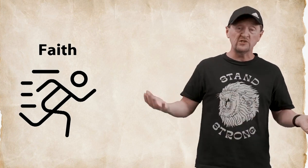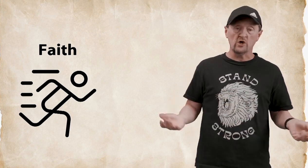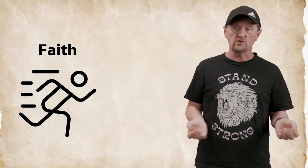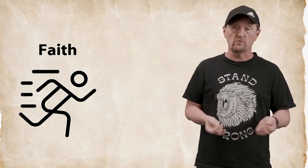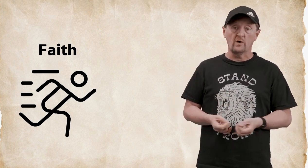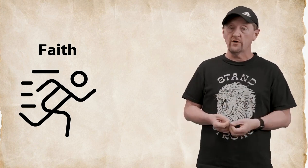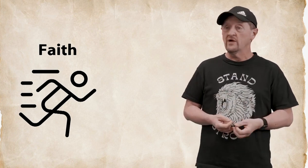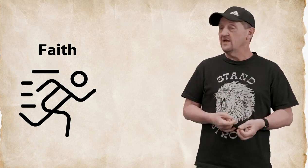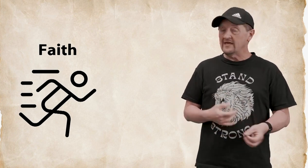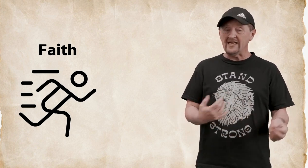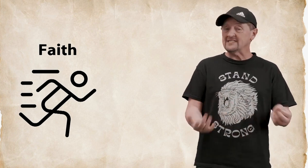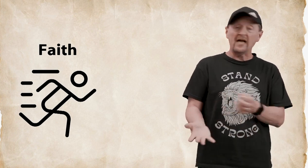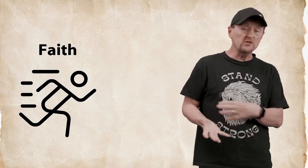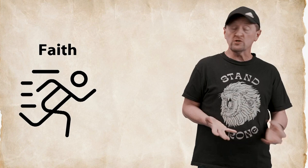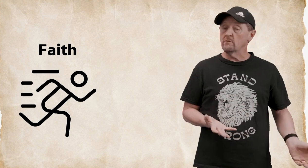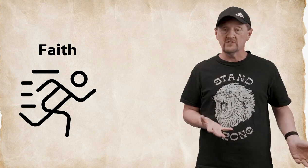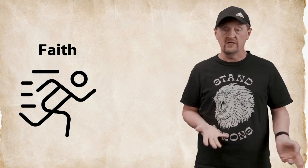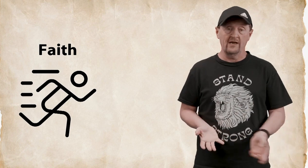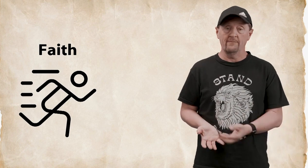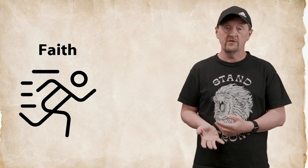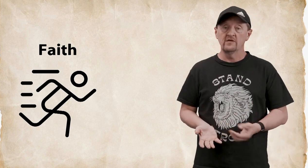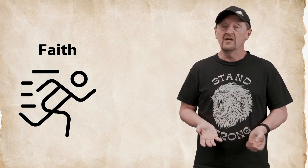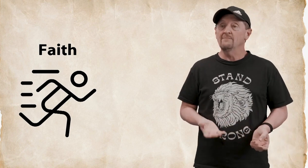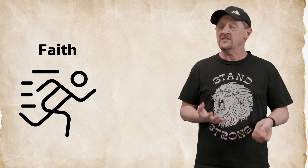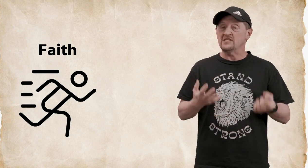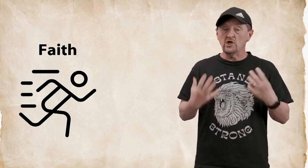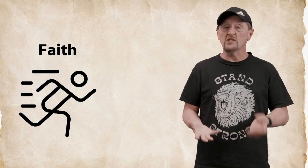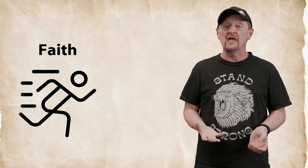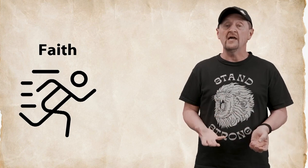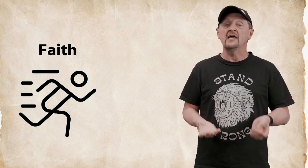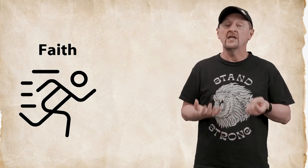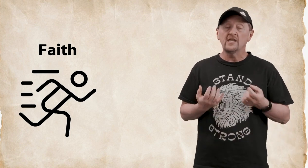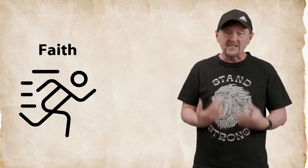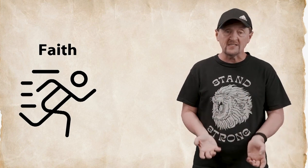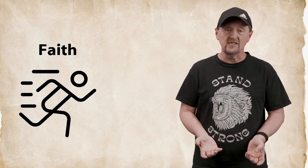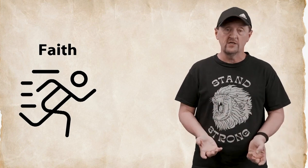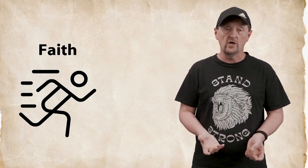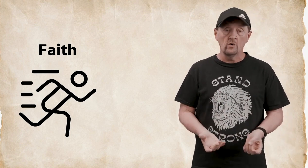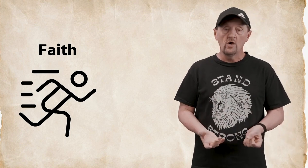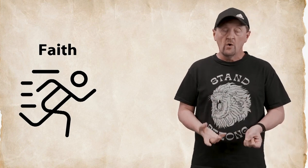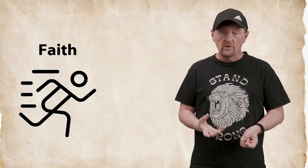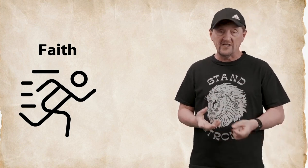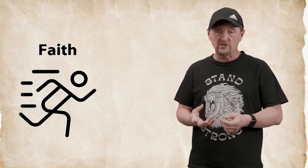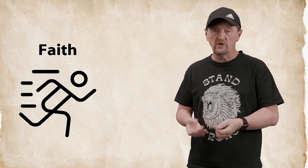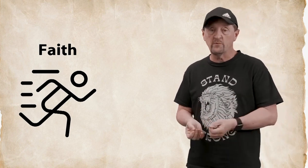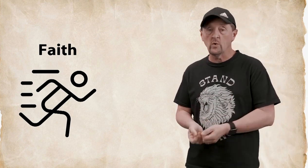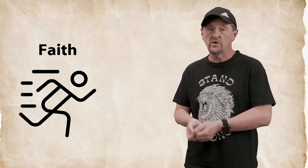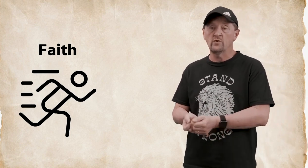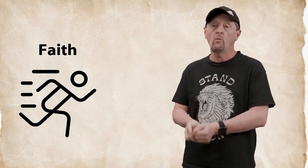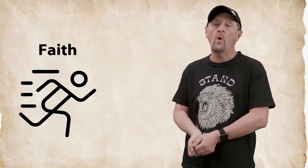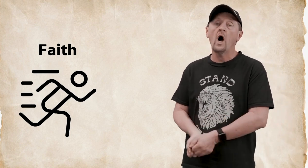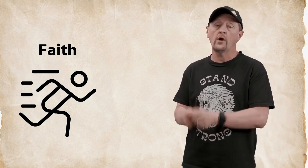jars with water not exactly sure what was going to happen but they took that and then next thing you know when they started pouring the water